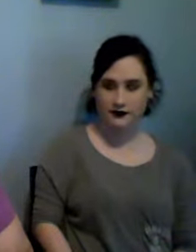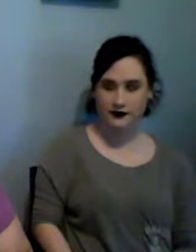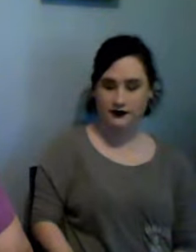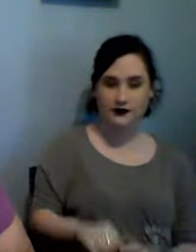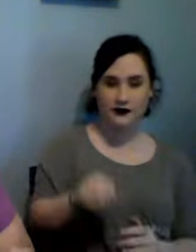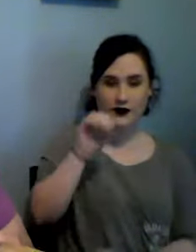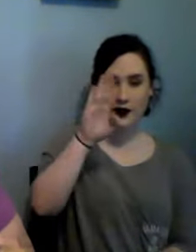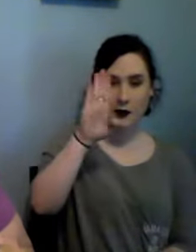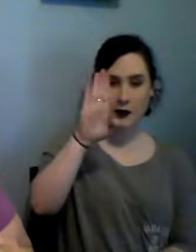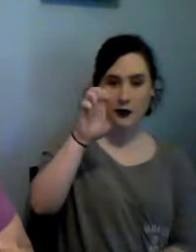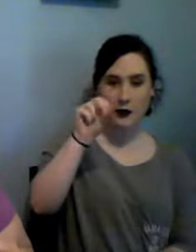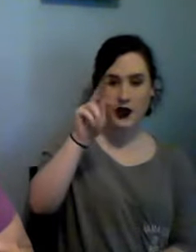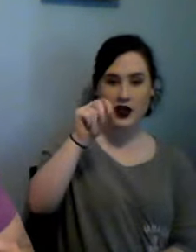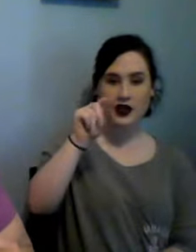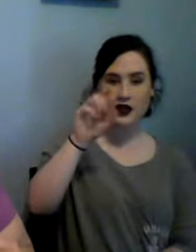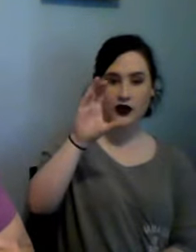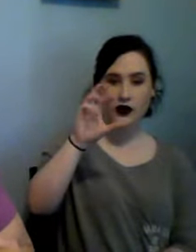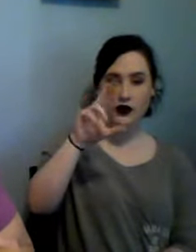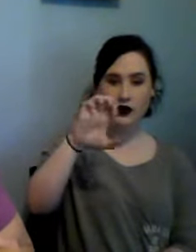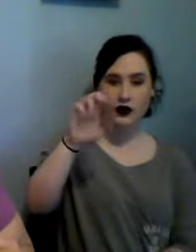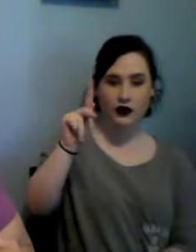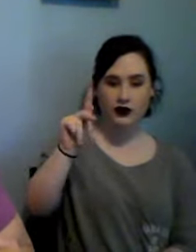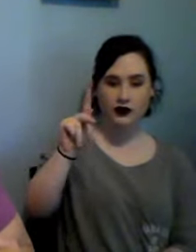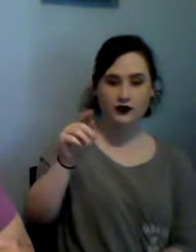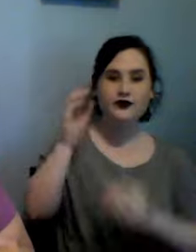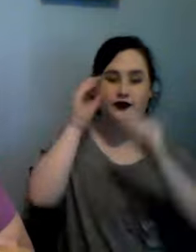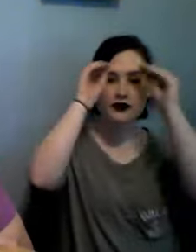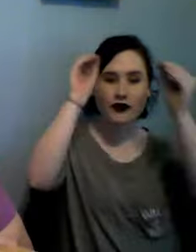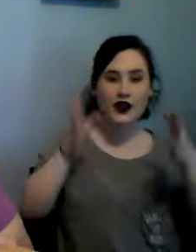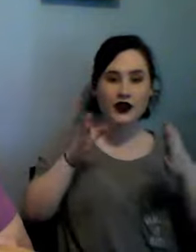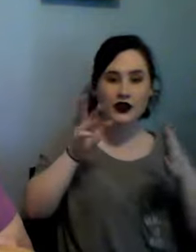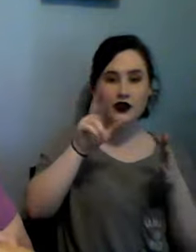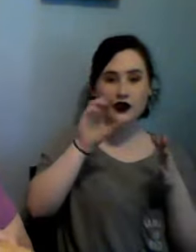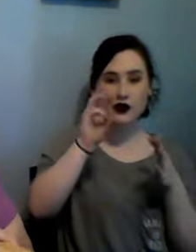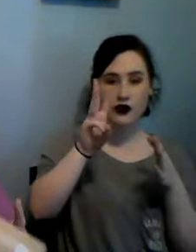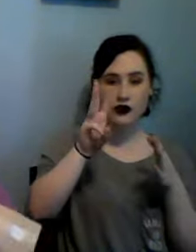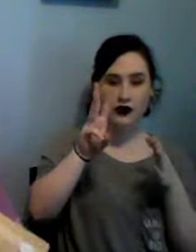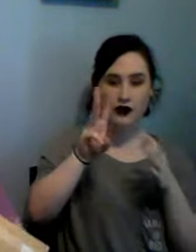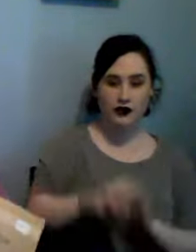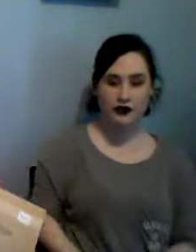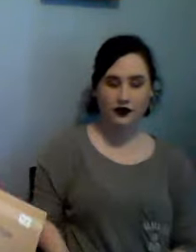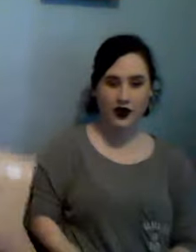teacher row this one will go to the teacher in the house